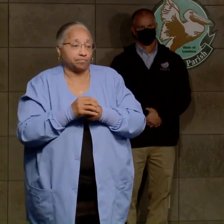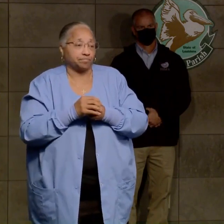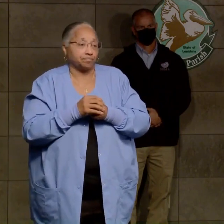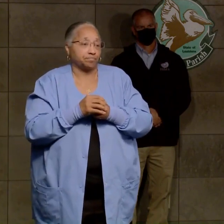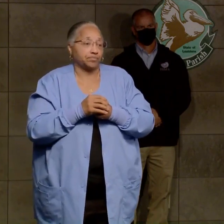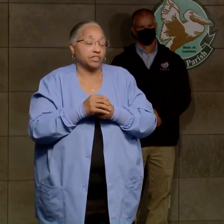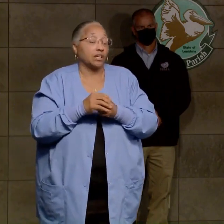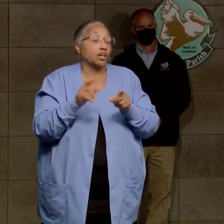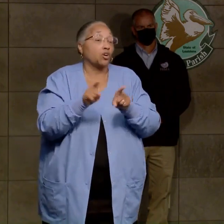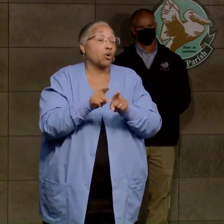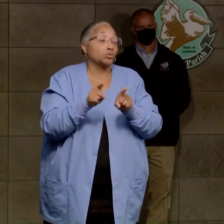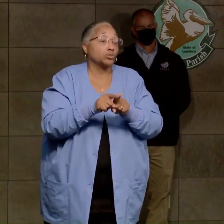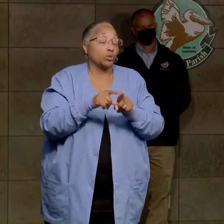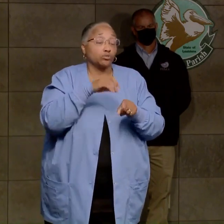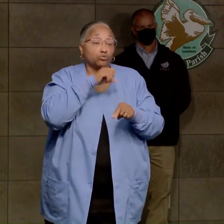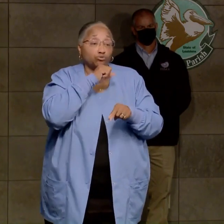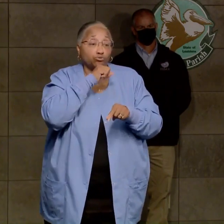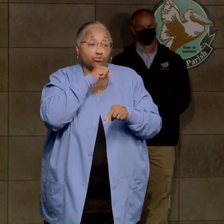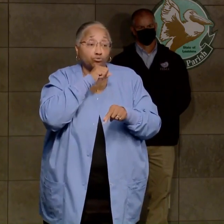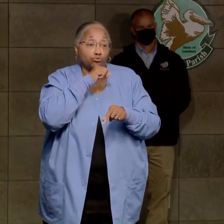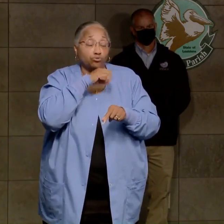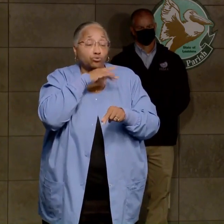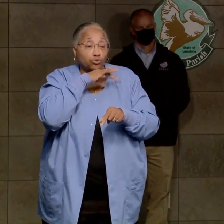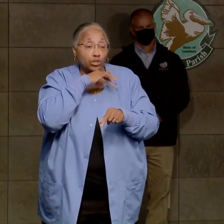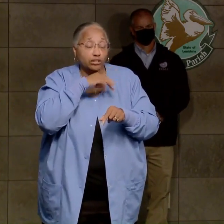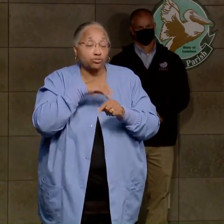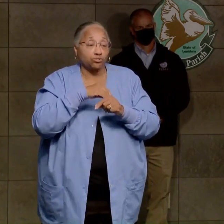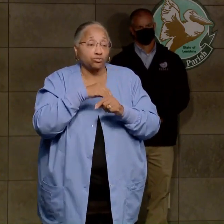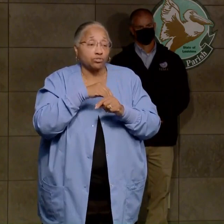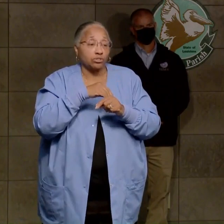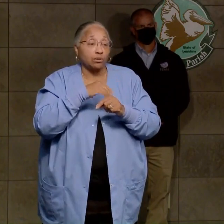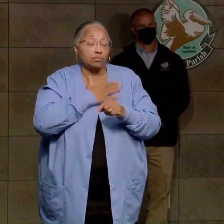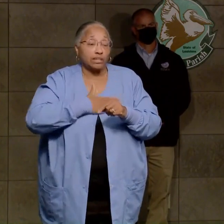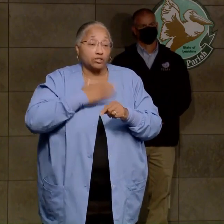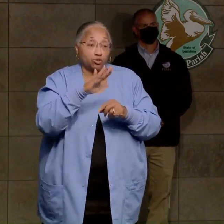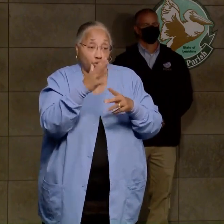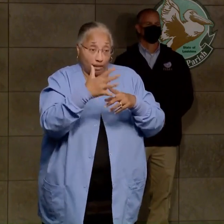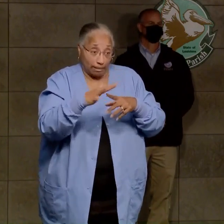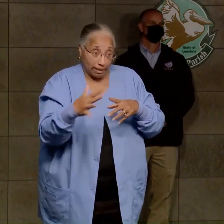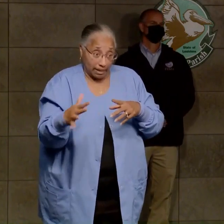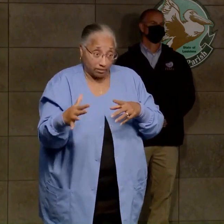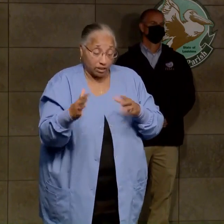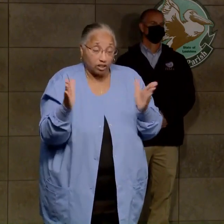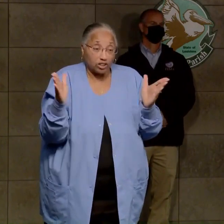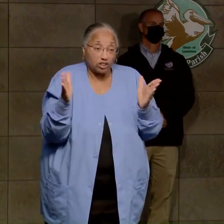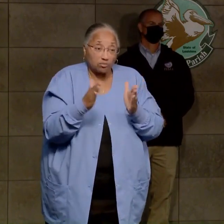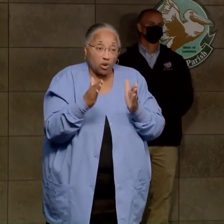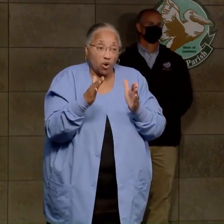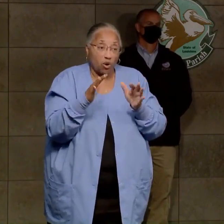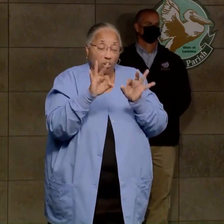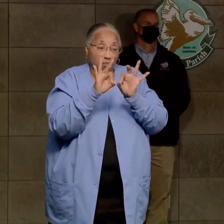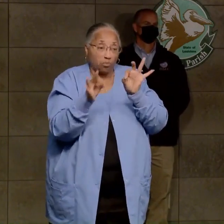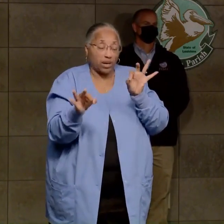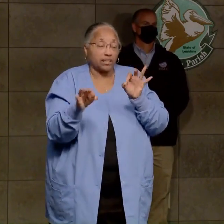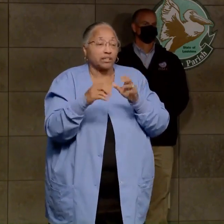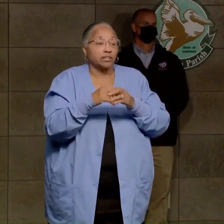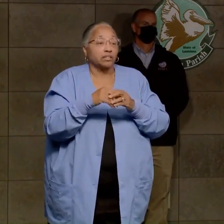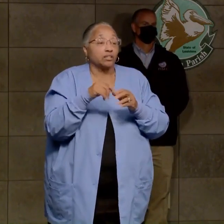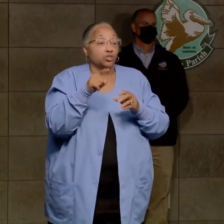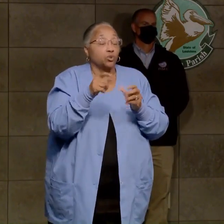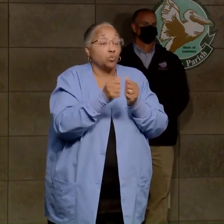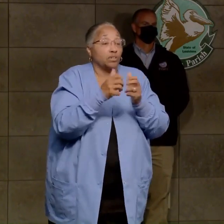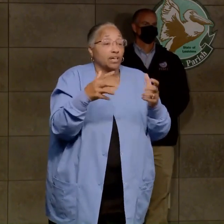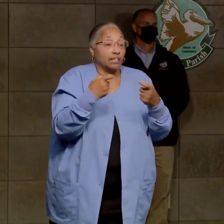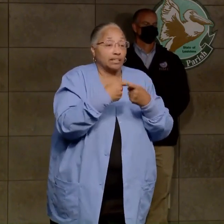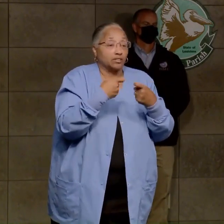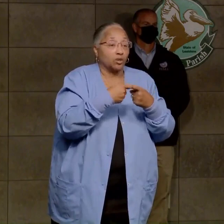just a note about debris. Again, put your leaves, small branches. Those of you without electricity are going to have a lot of